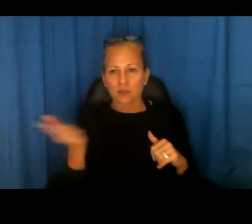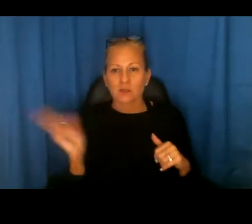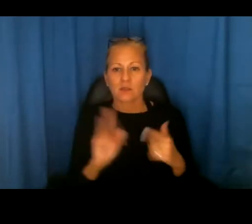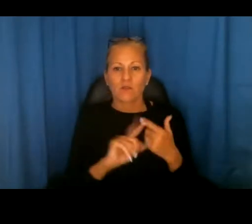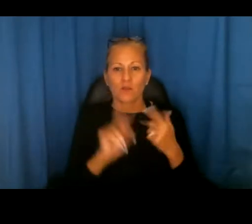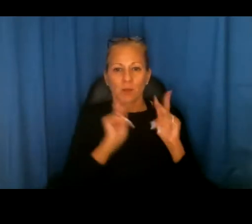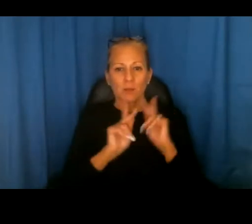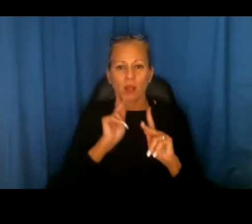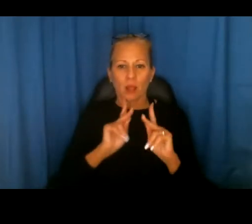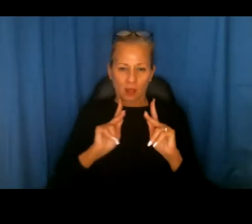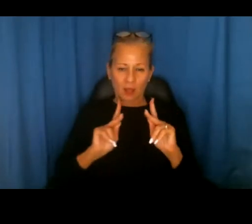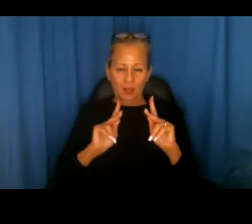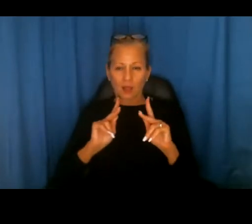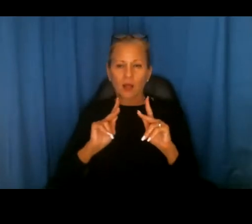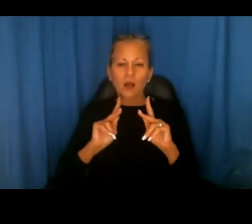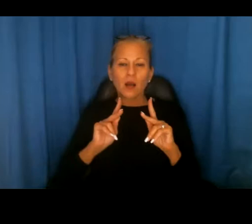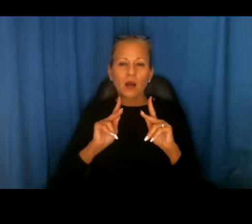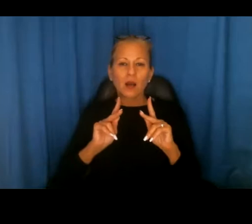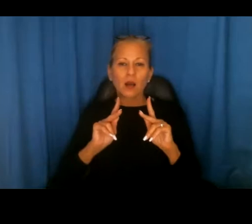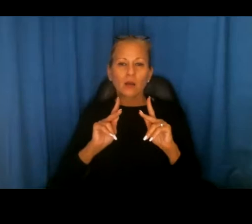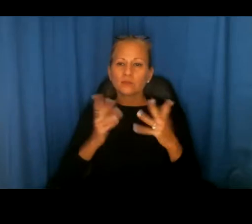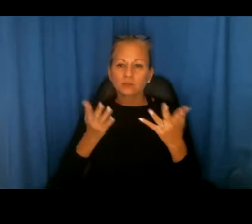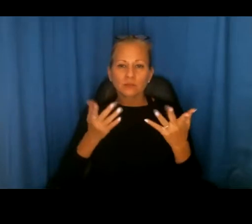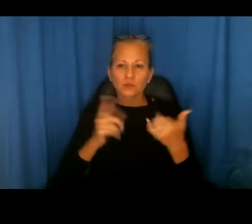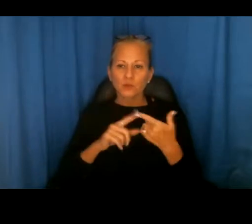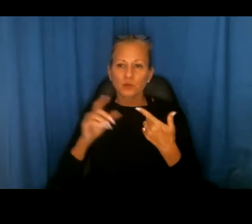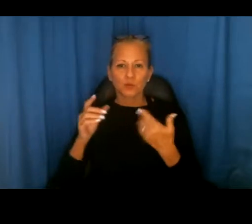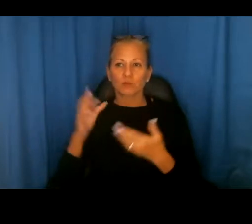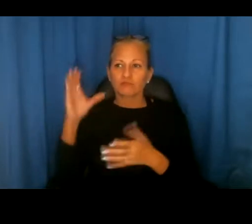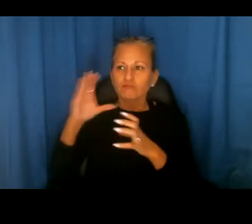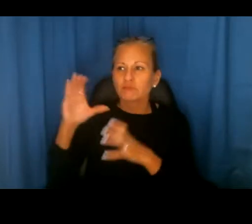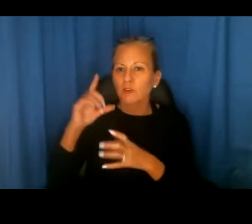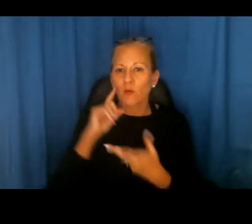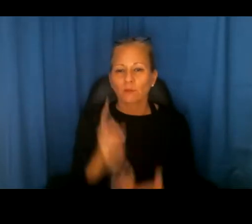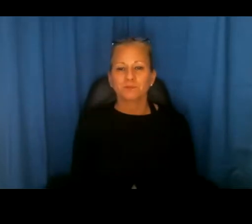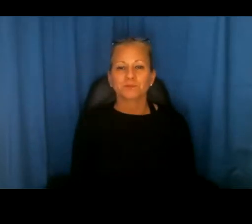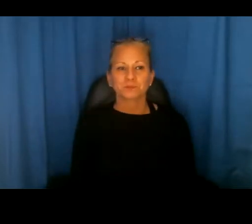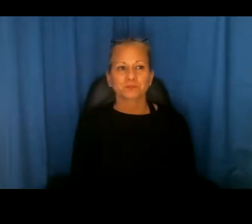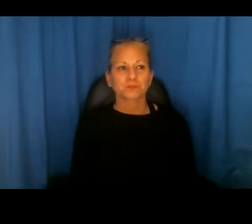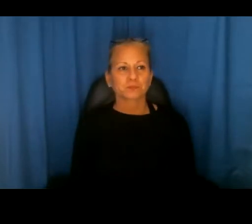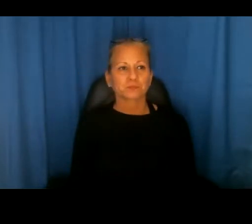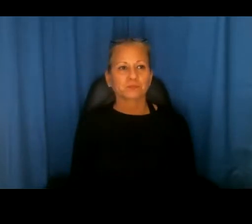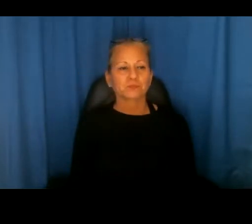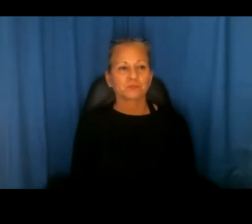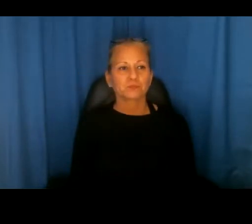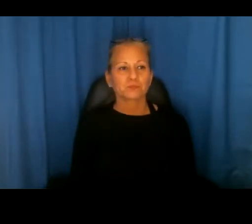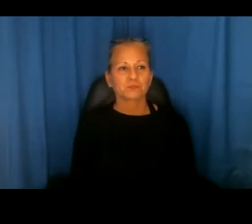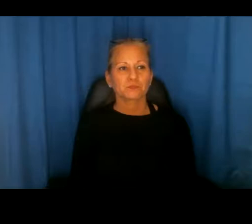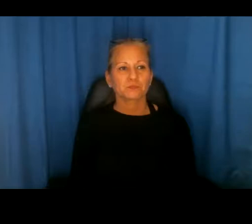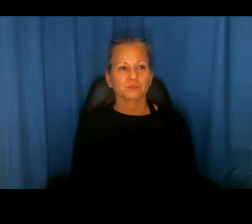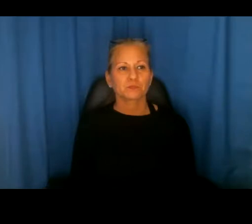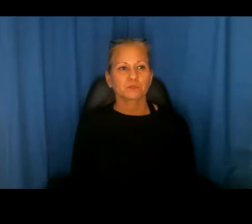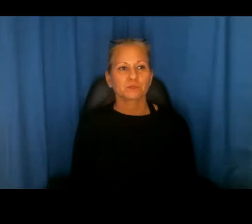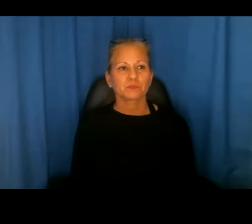people to, um, to seek out. Um, so this is an area where we are trying to,